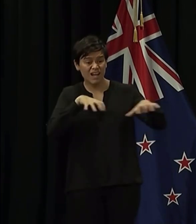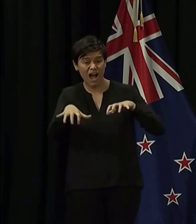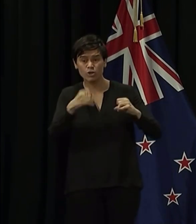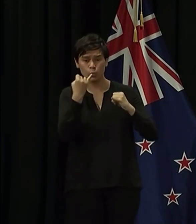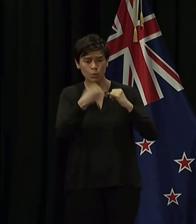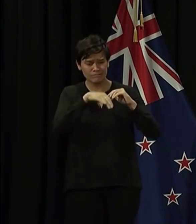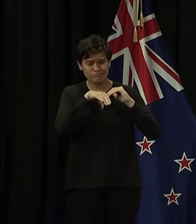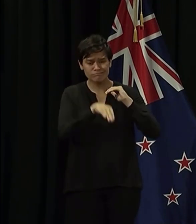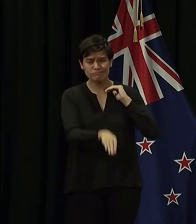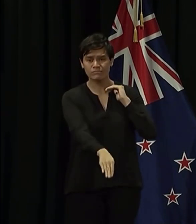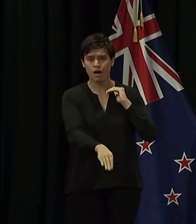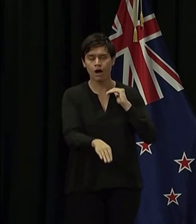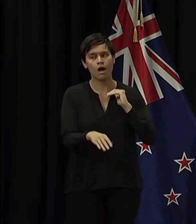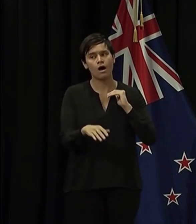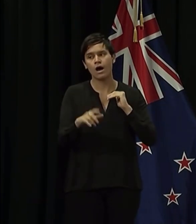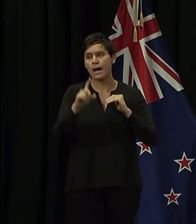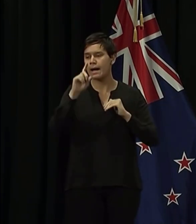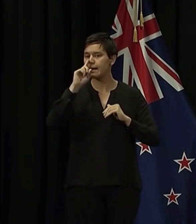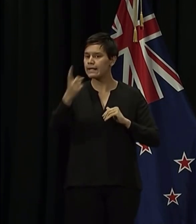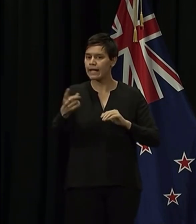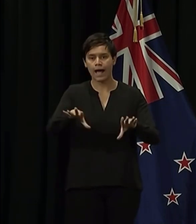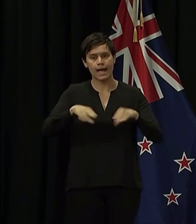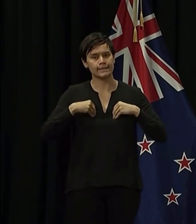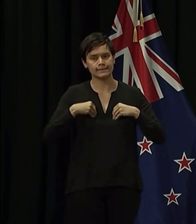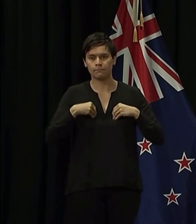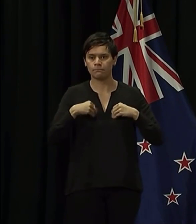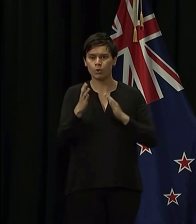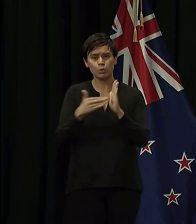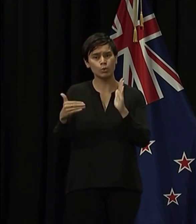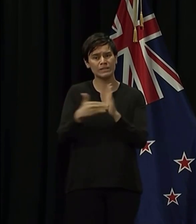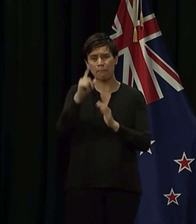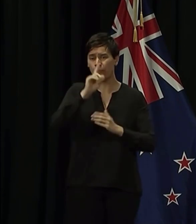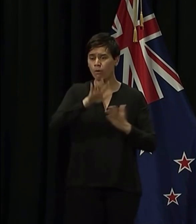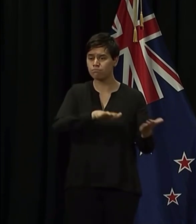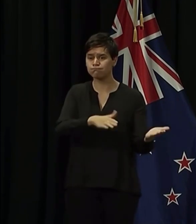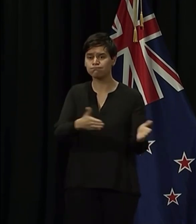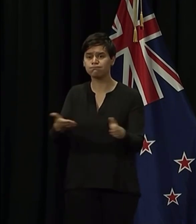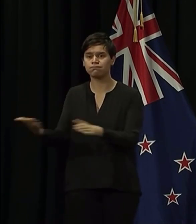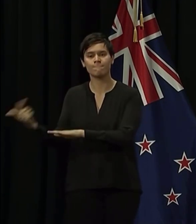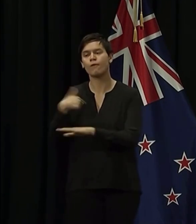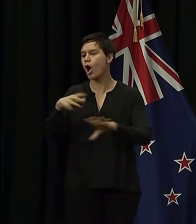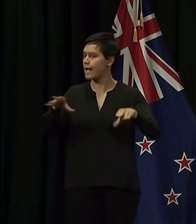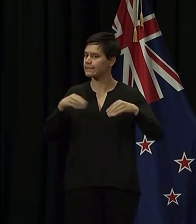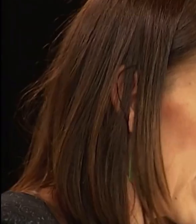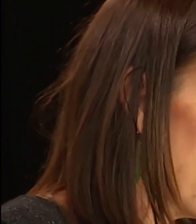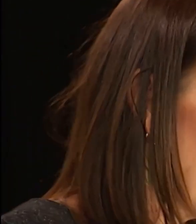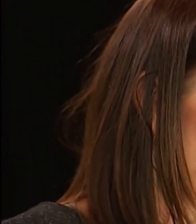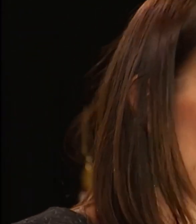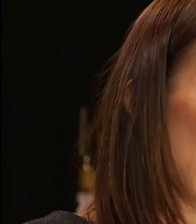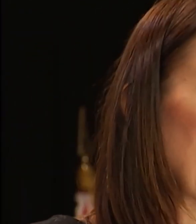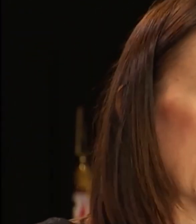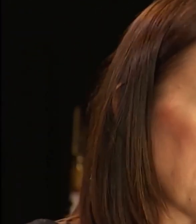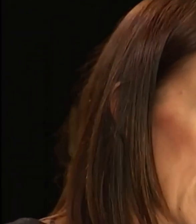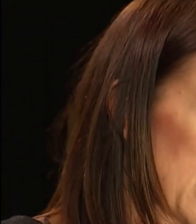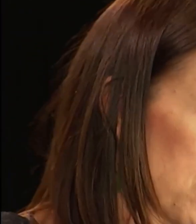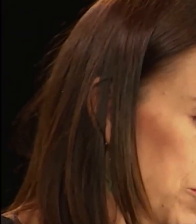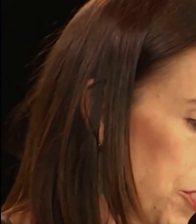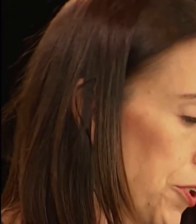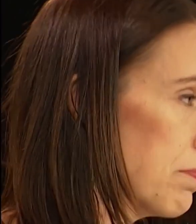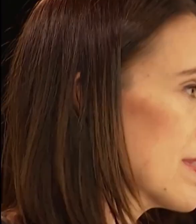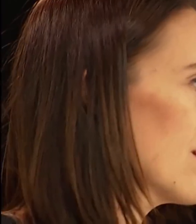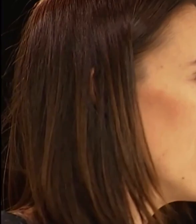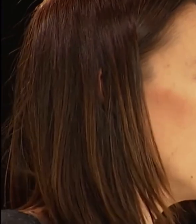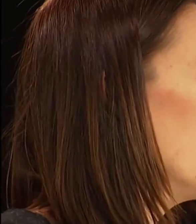of New Zealanders' lives in our history. And I will not take that chance. Coronavirus cannot